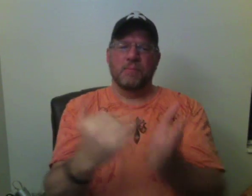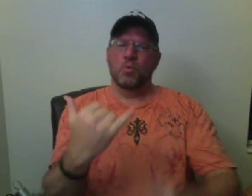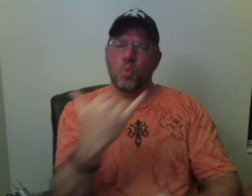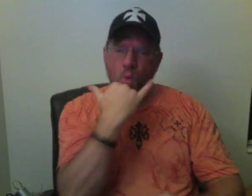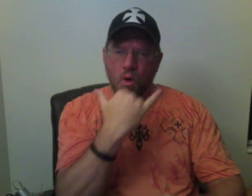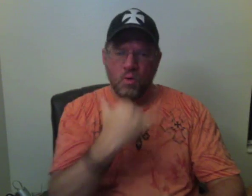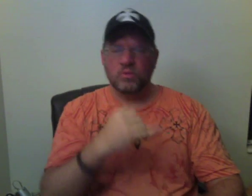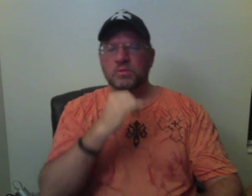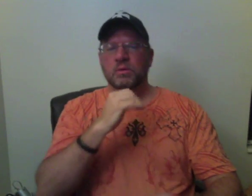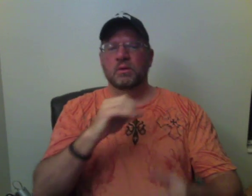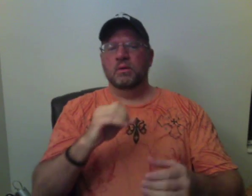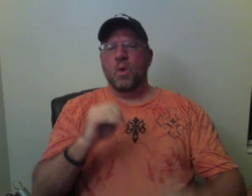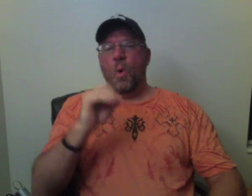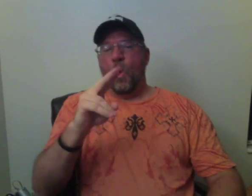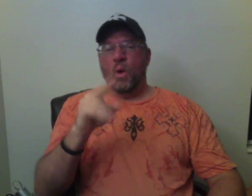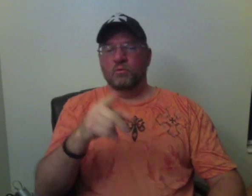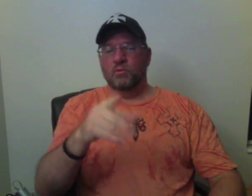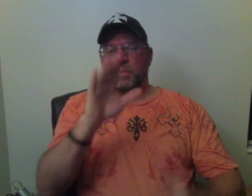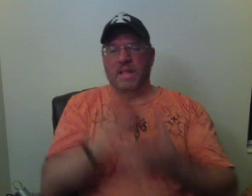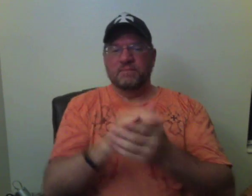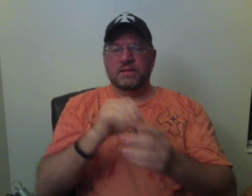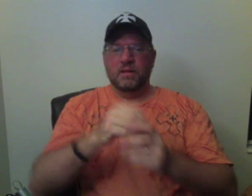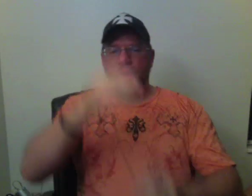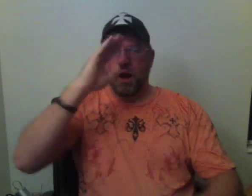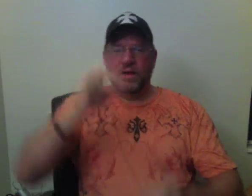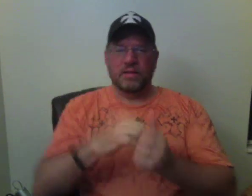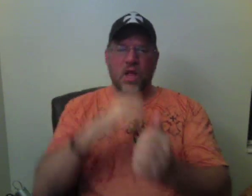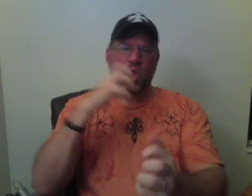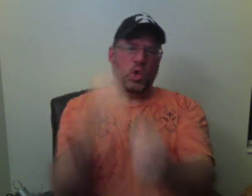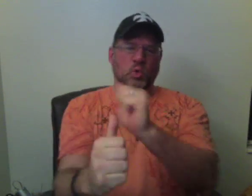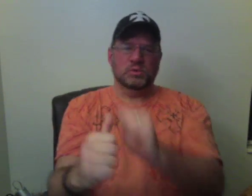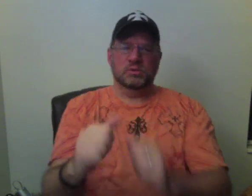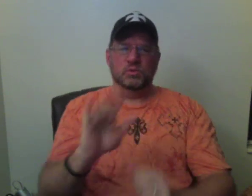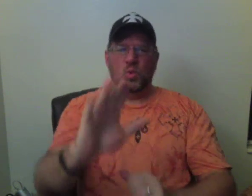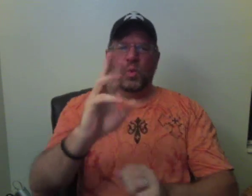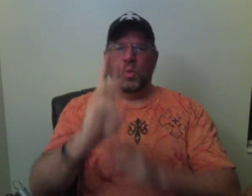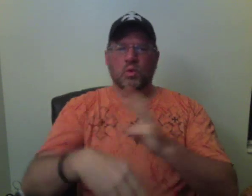Raising your love Standing strong